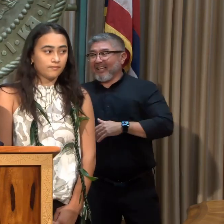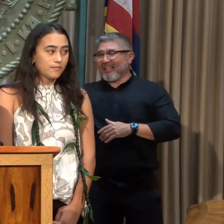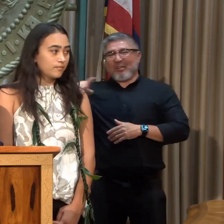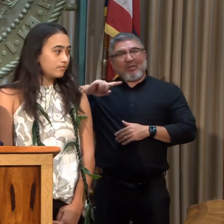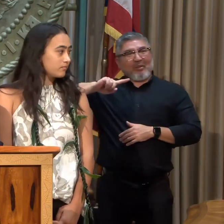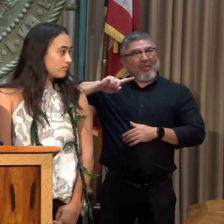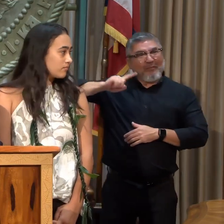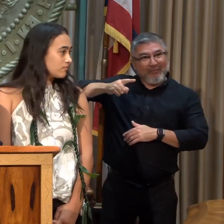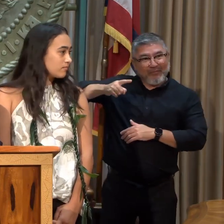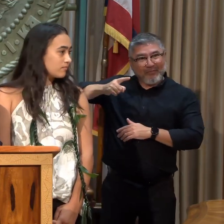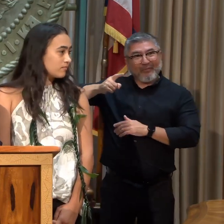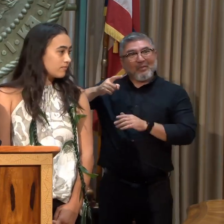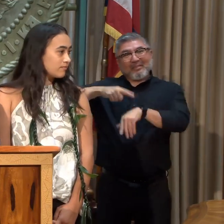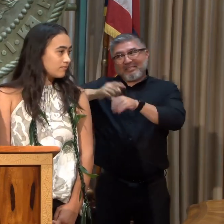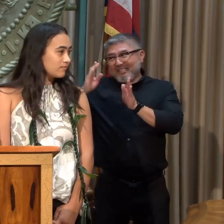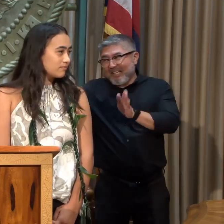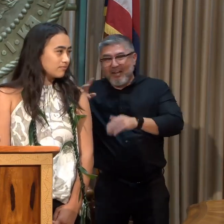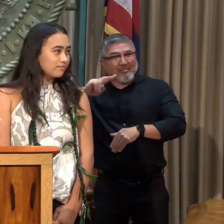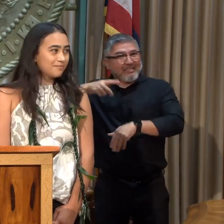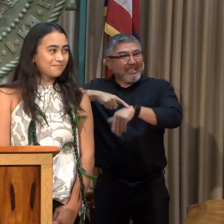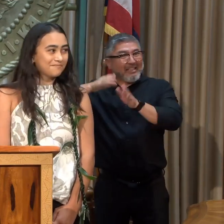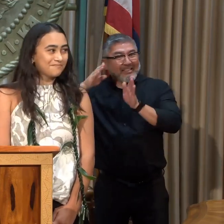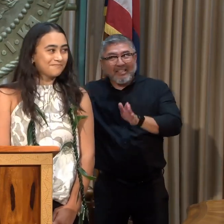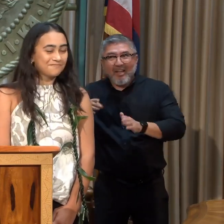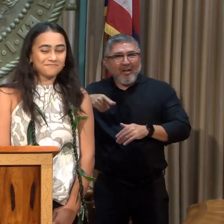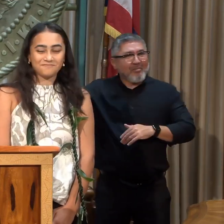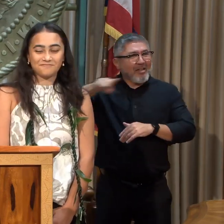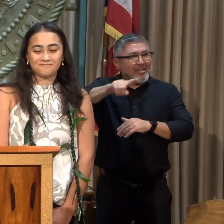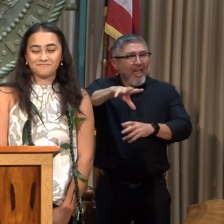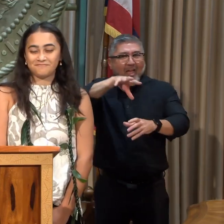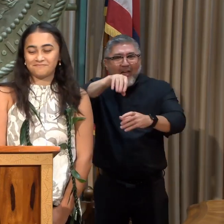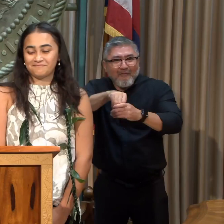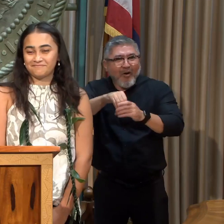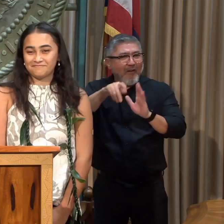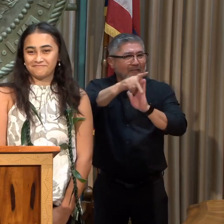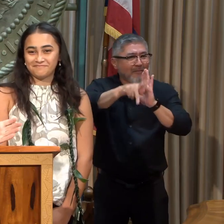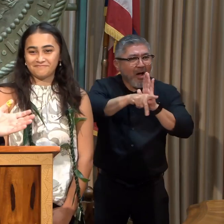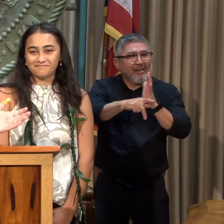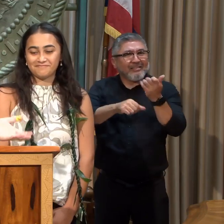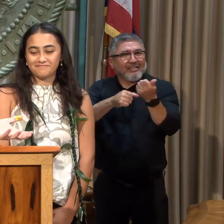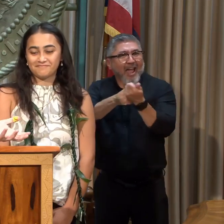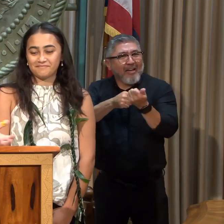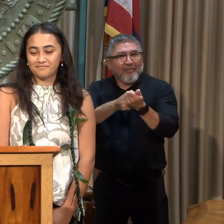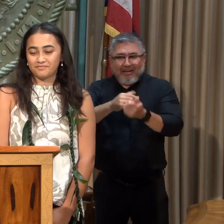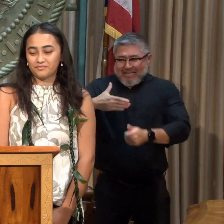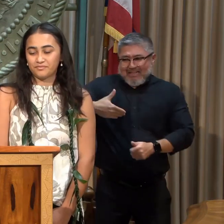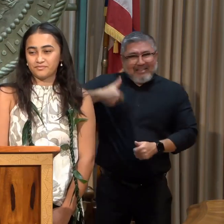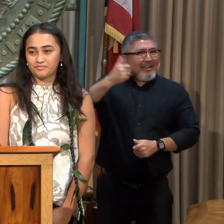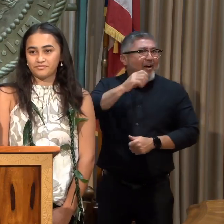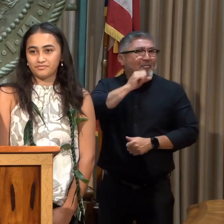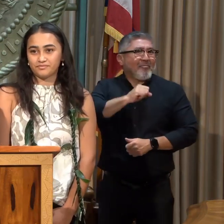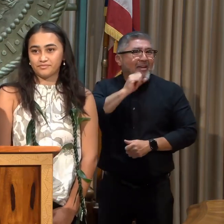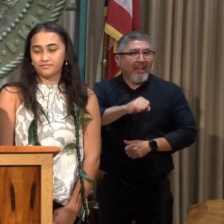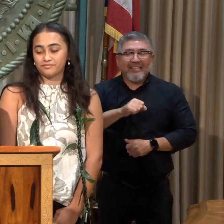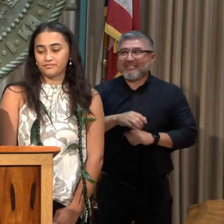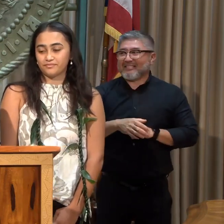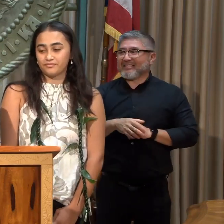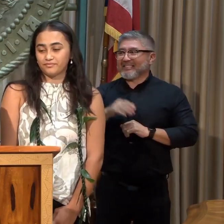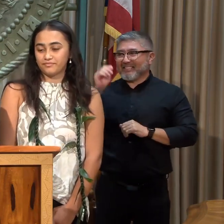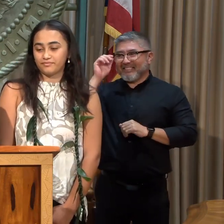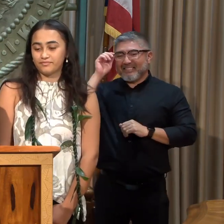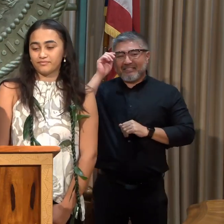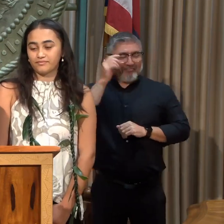and there are a lot more people that are getting into policy and advocacy at an early age, I absolutely expect some of the 13